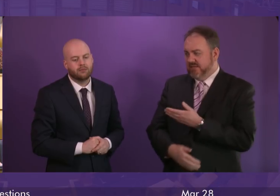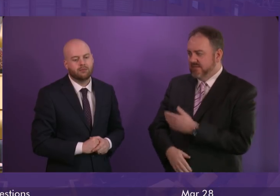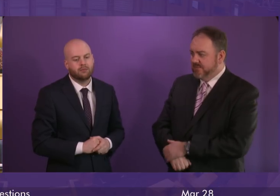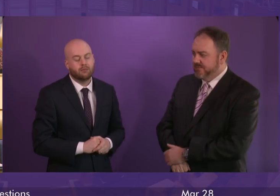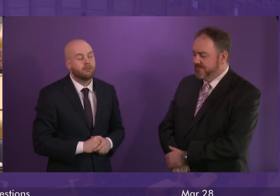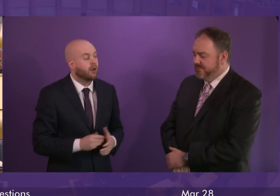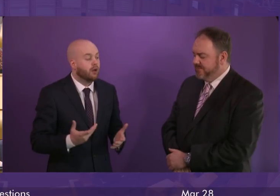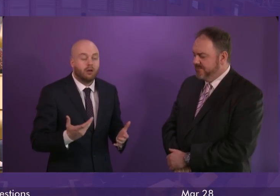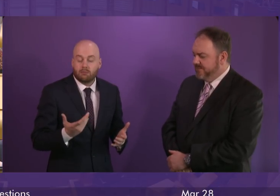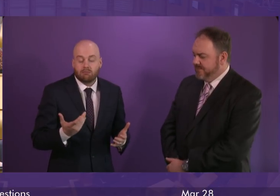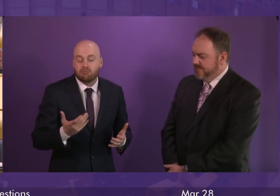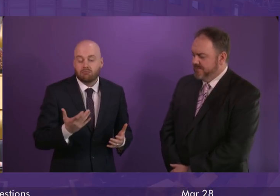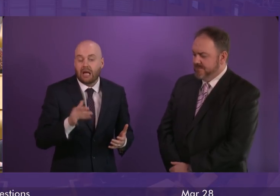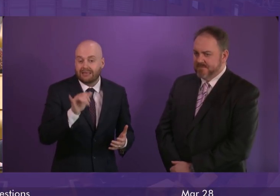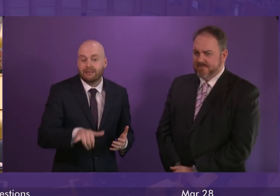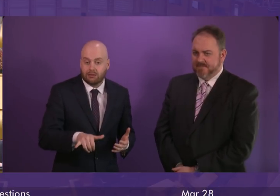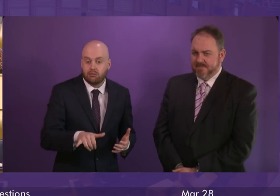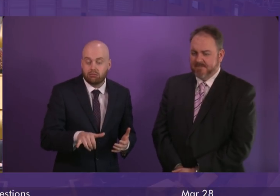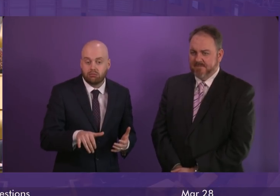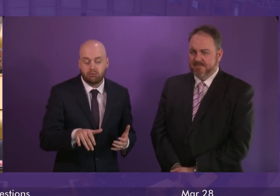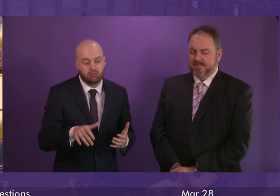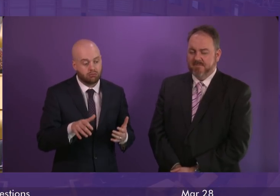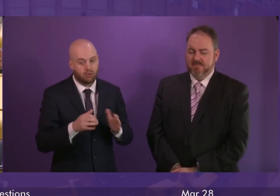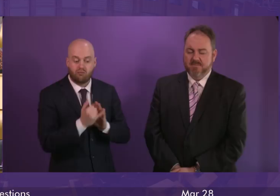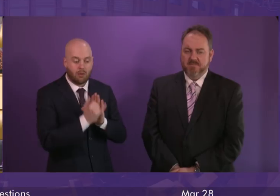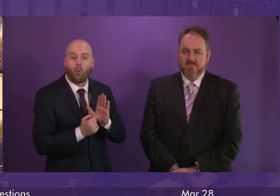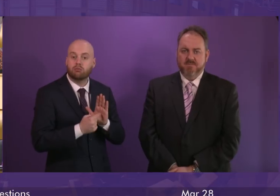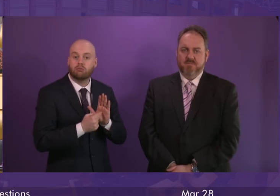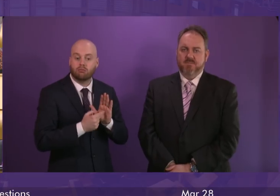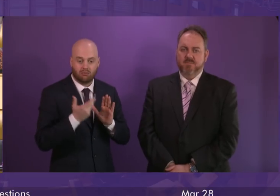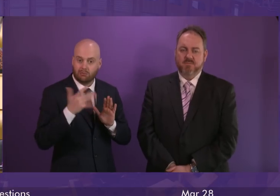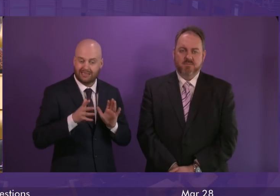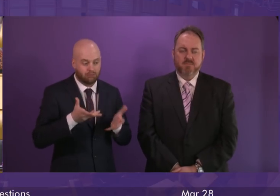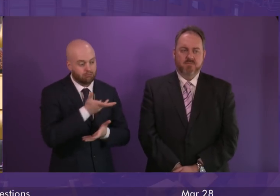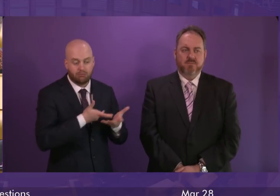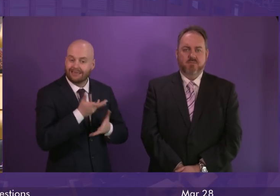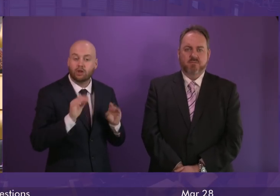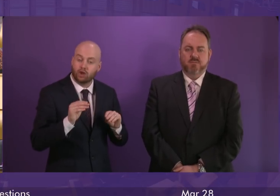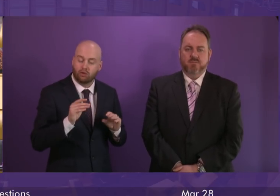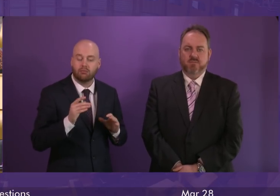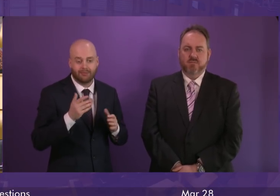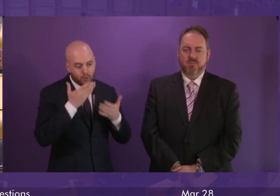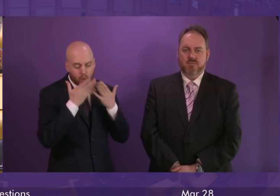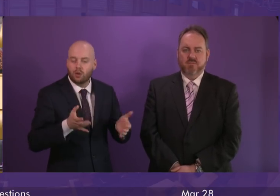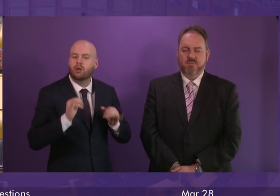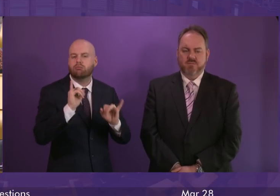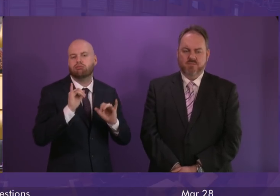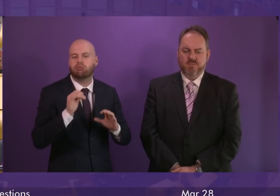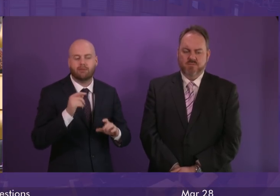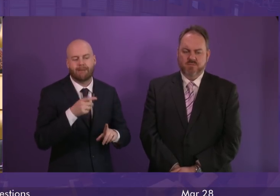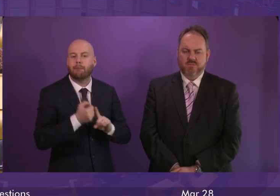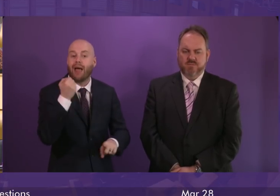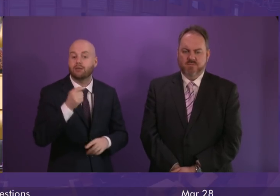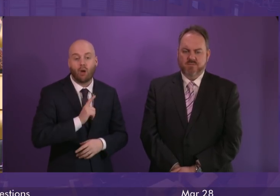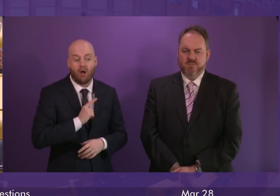Yes, we will. These reports, as we've reflected on previously today, show the devastating impact of the UK Government's welfare